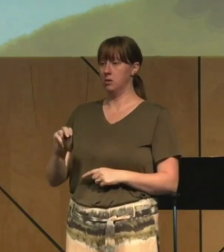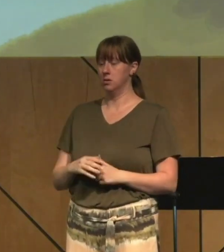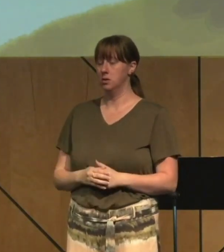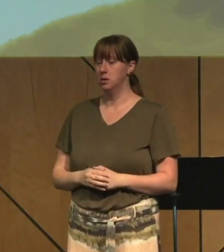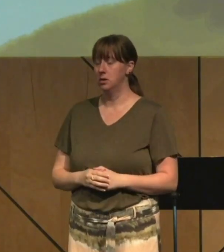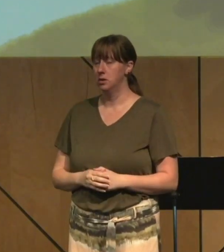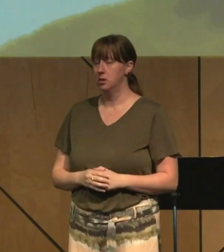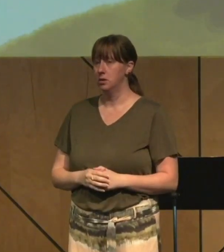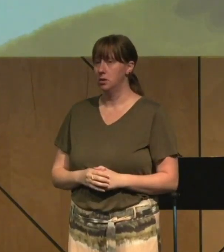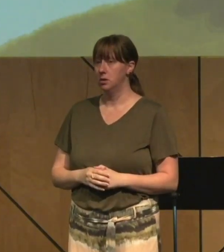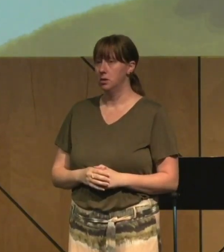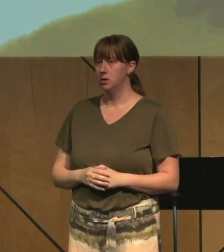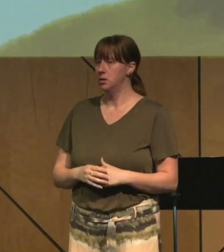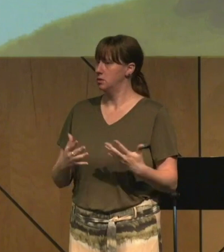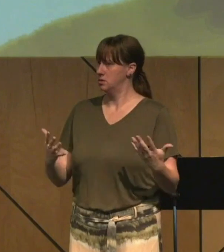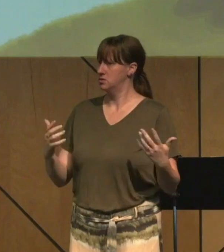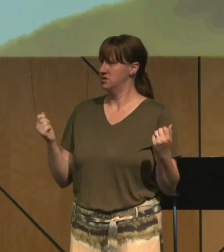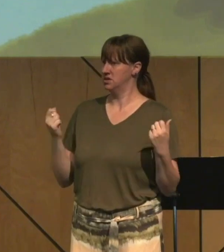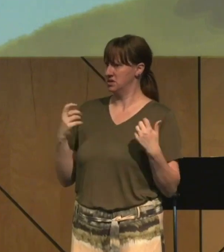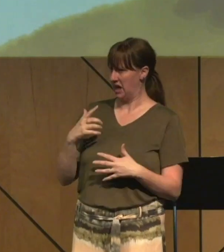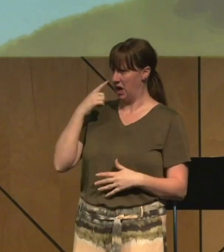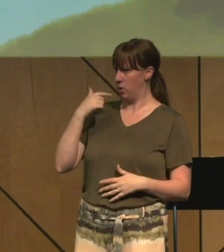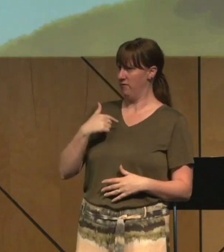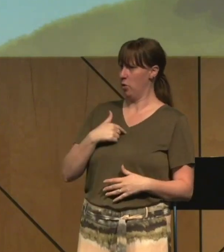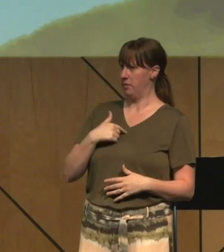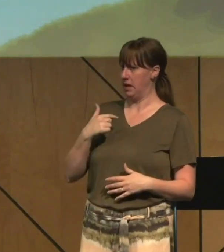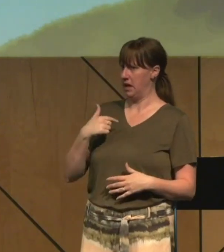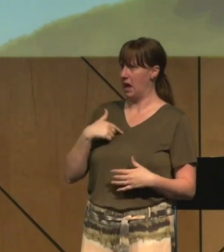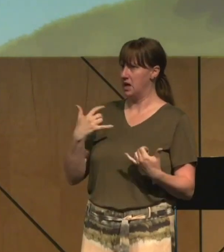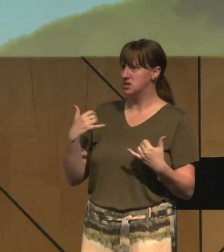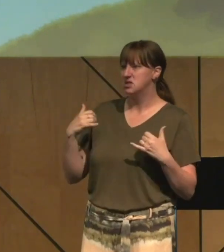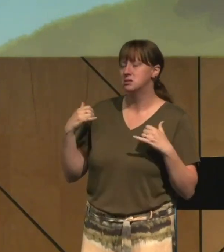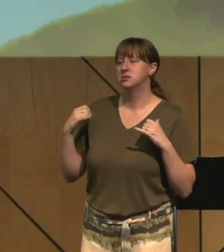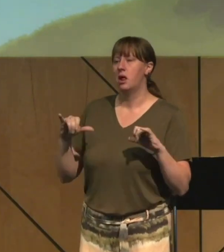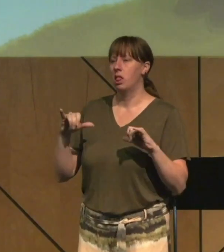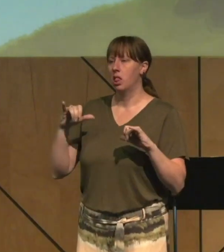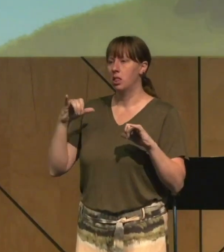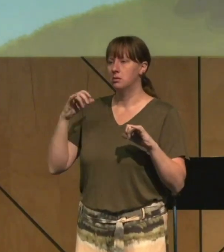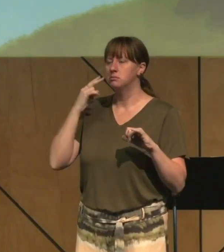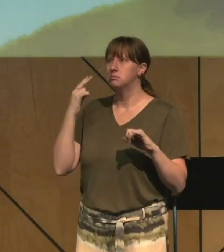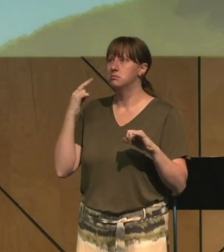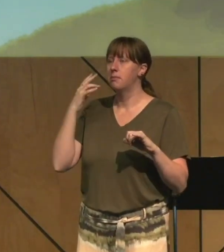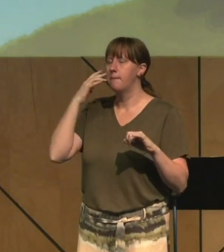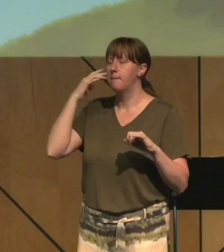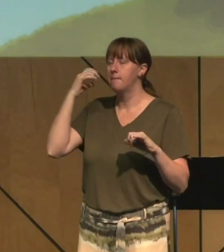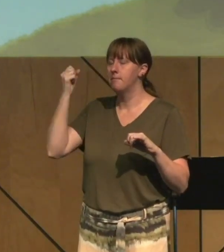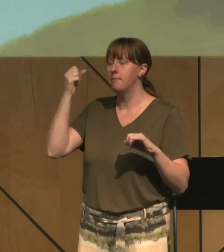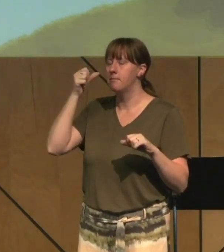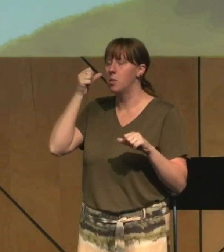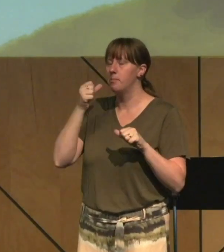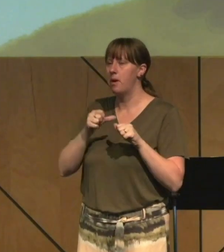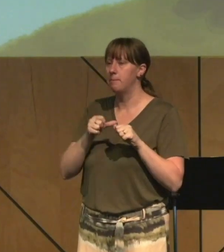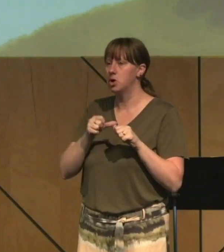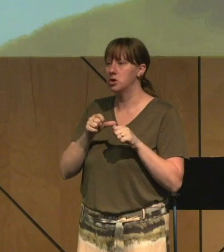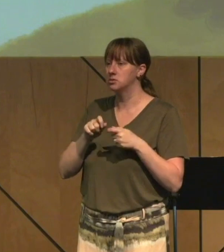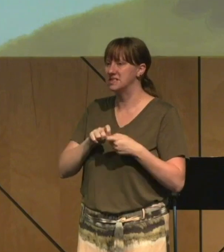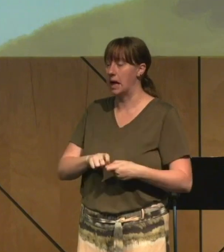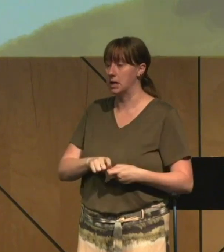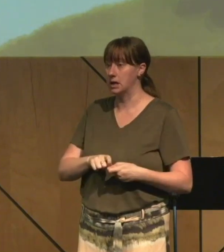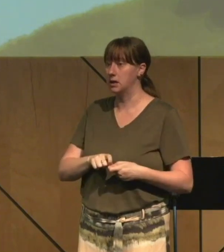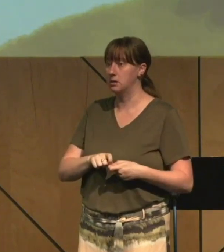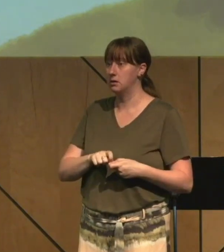scary to me how vivid my memories of that day still are. How I